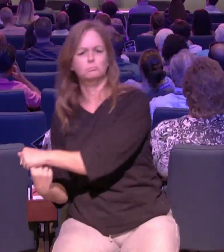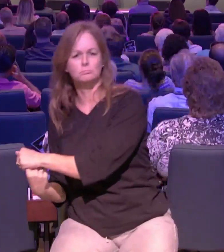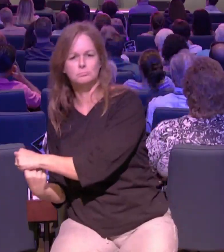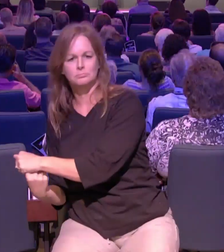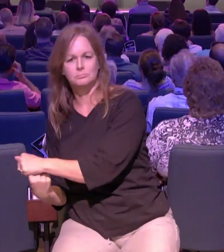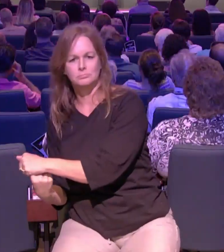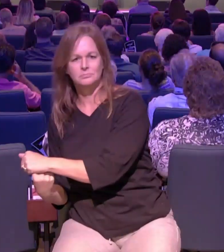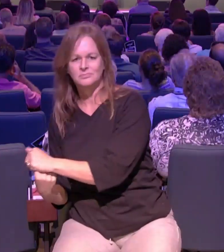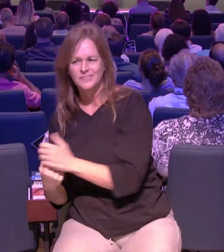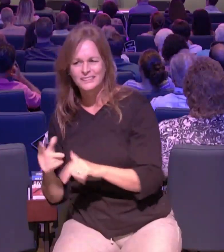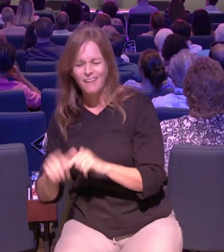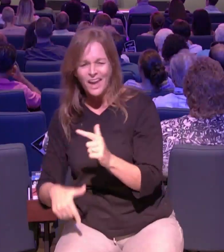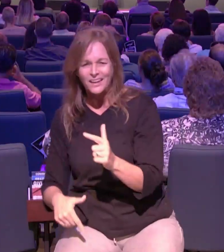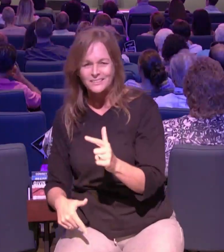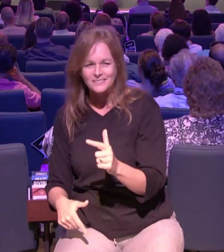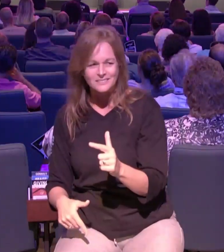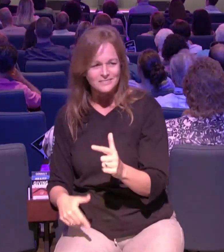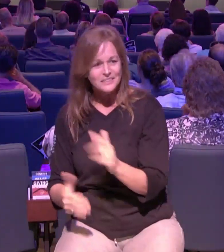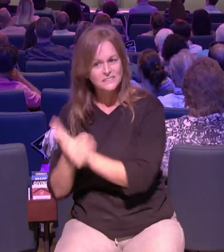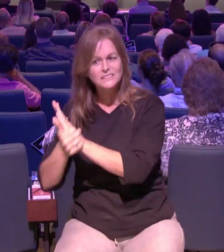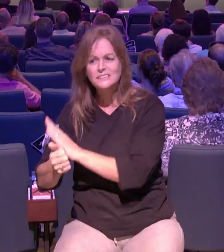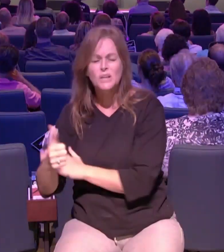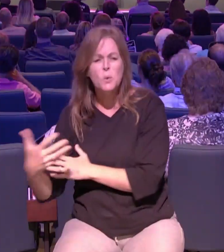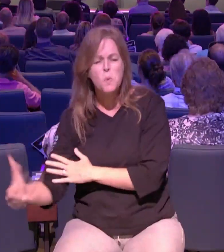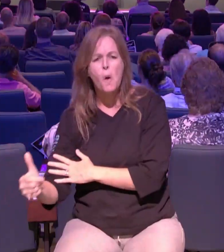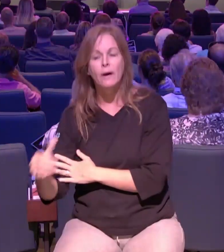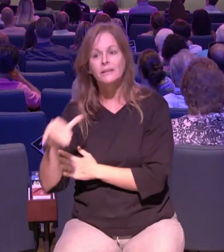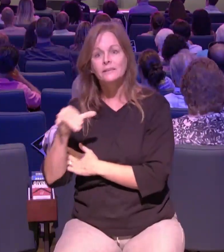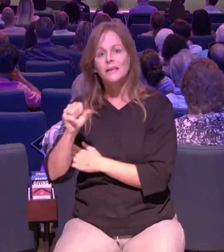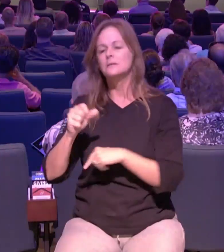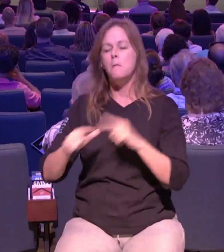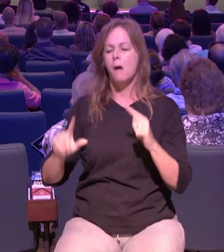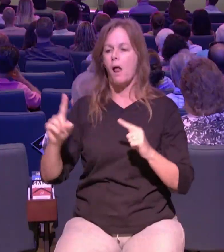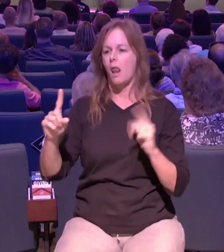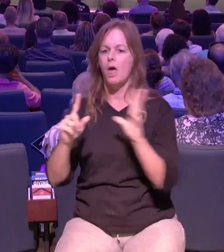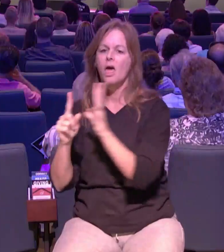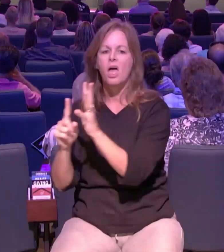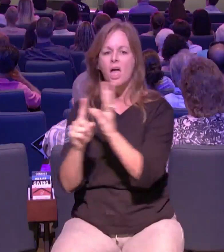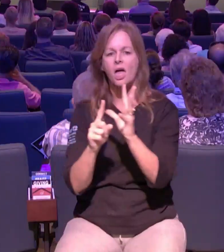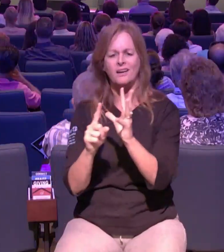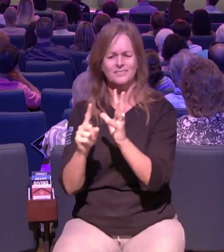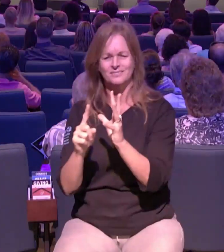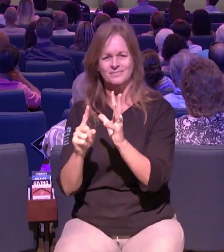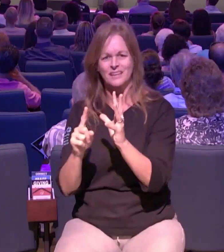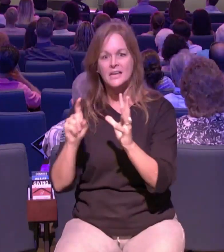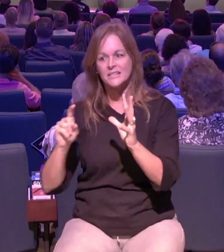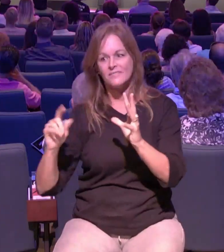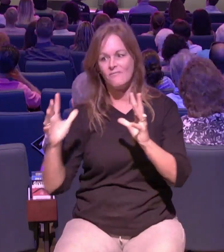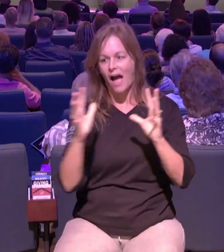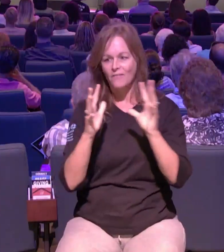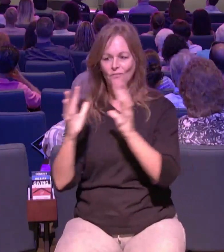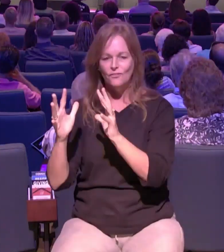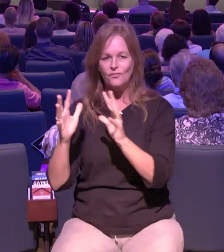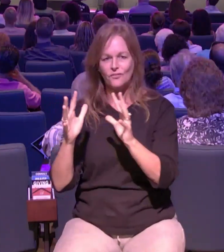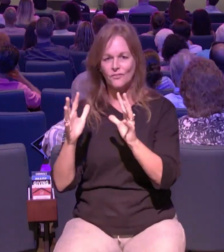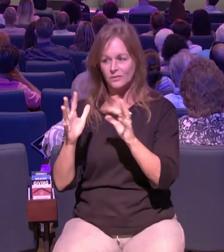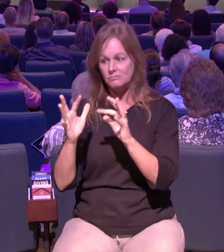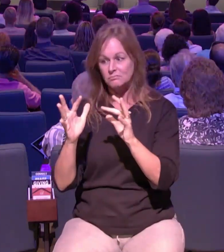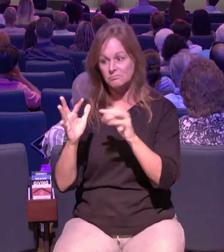alone he there's no way he could have he needed his whole team to play with him all of them were a necessary part of